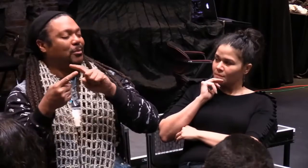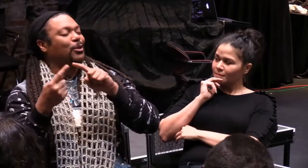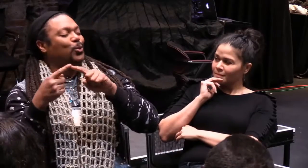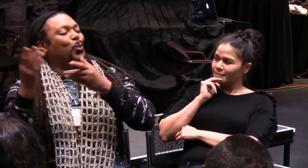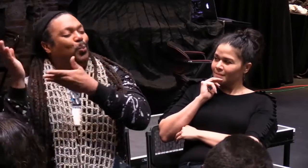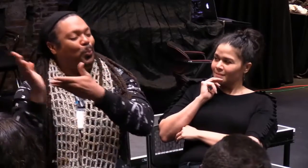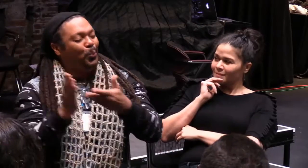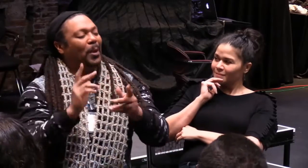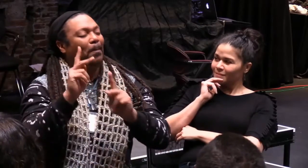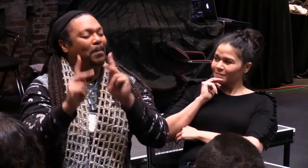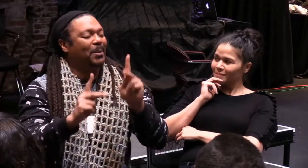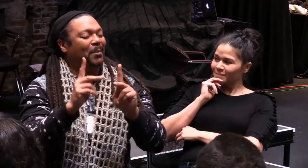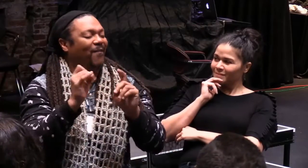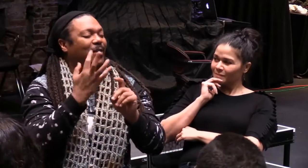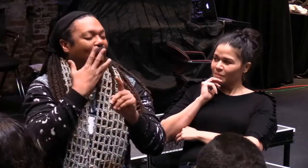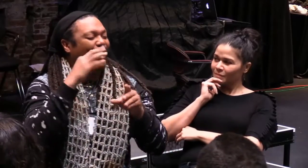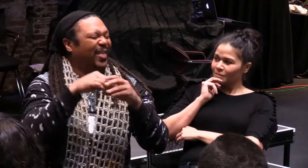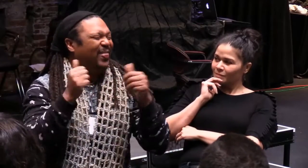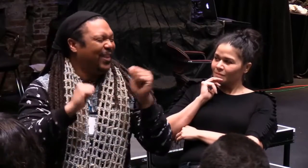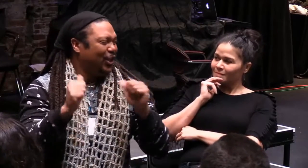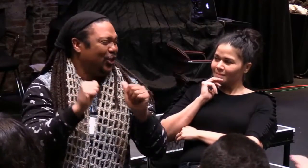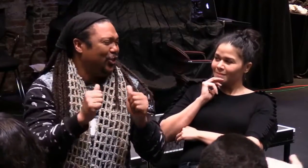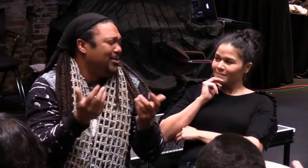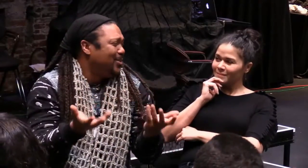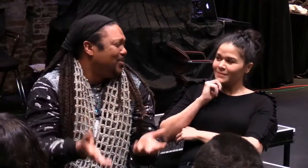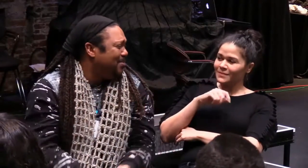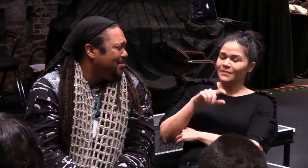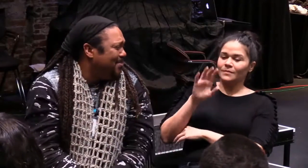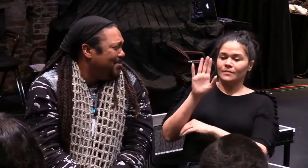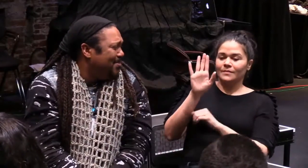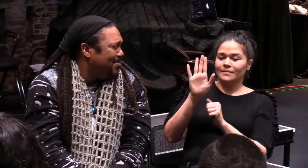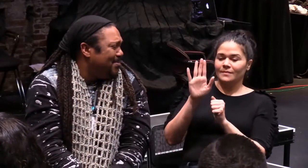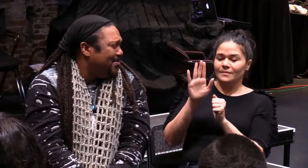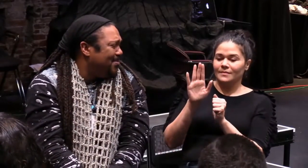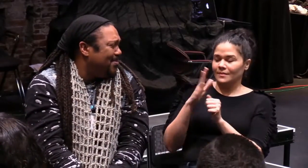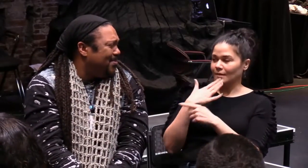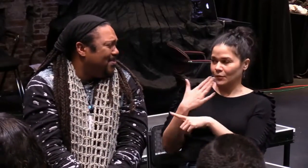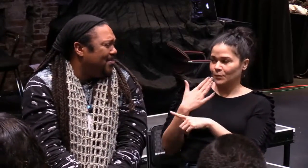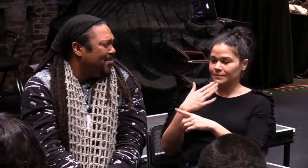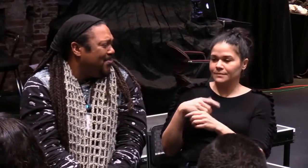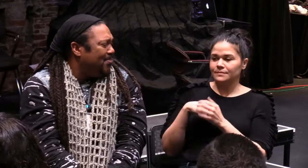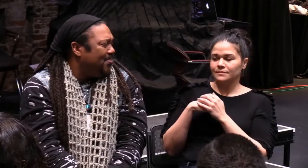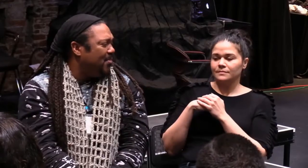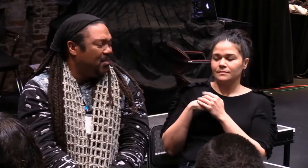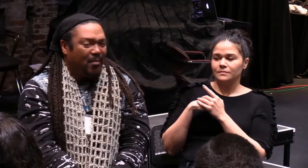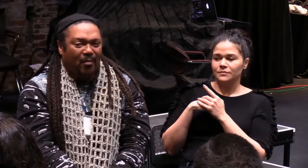So that's one way I'm changing things. I'm shifting it in the theater. That's how I'm doing it. Thank you, Fred.